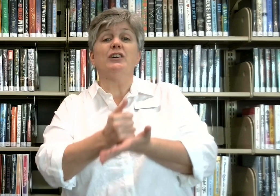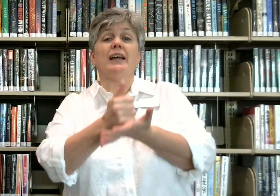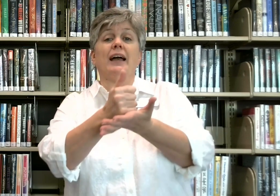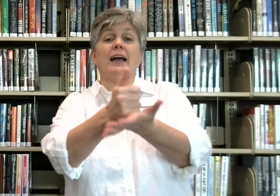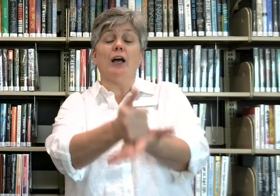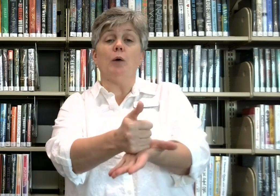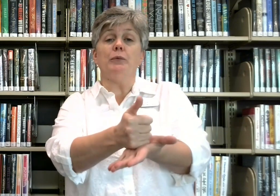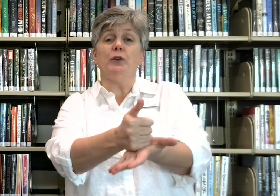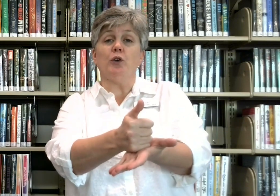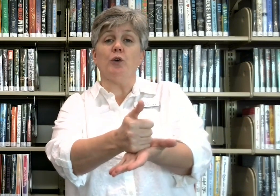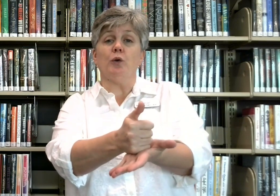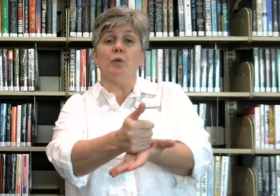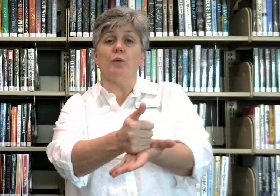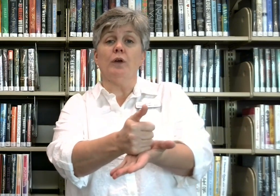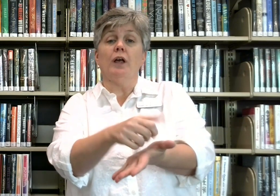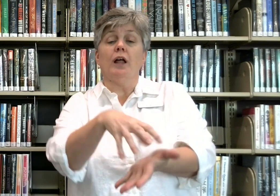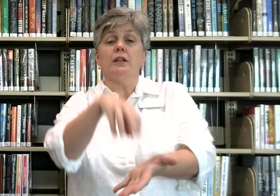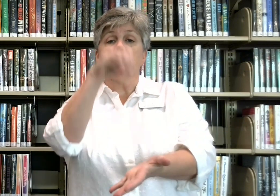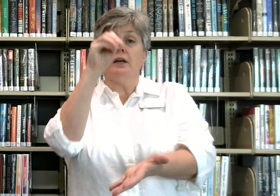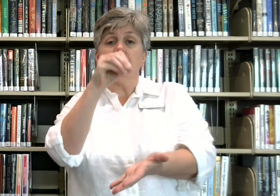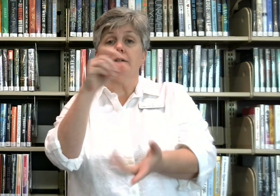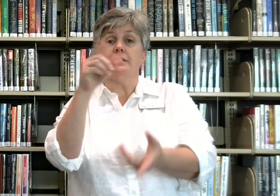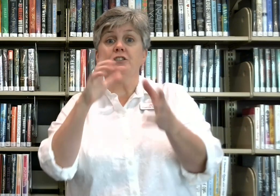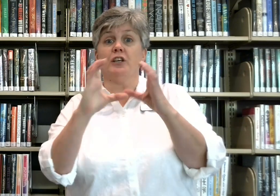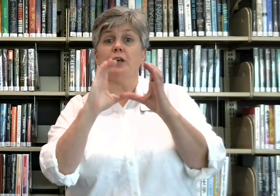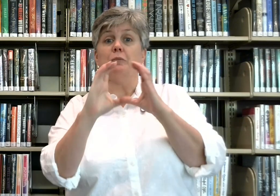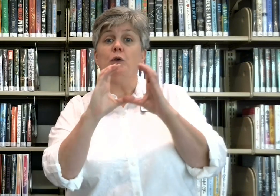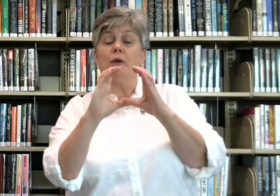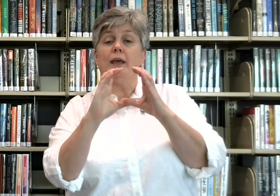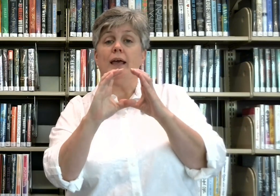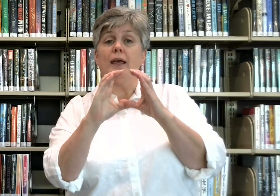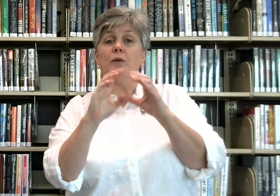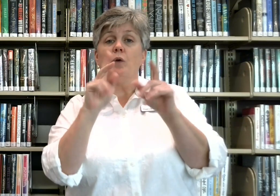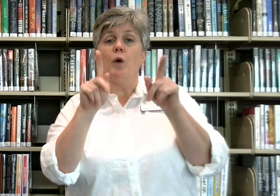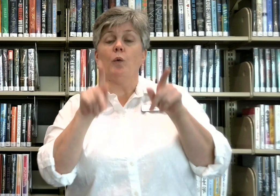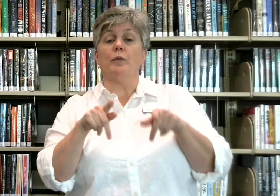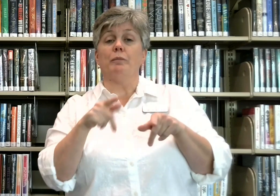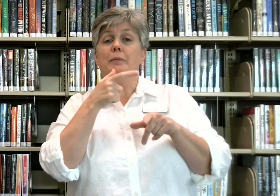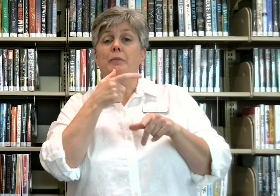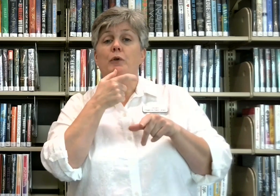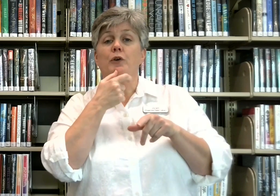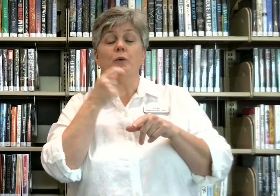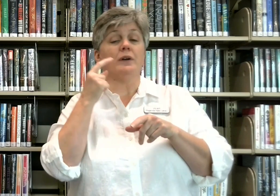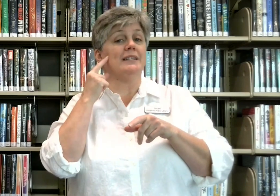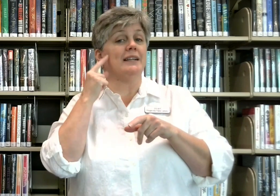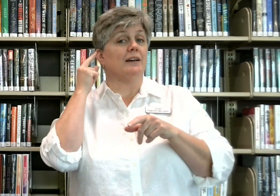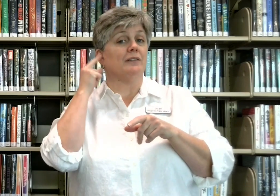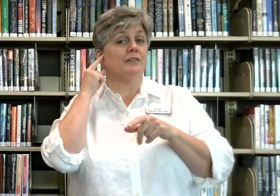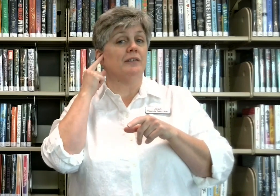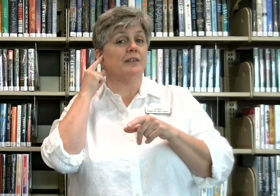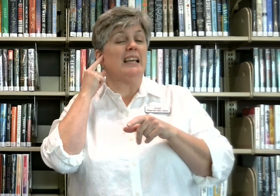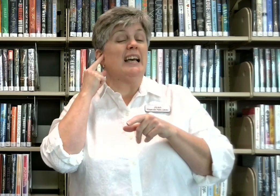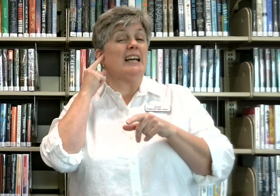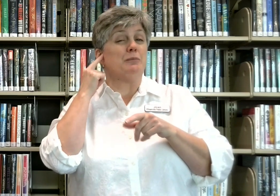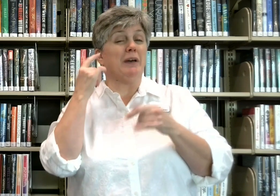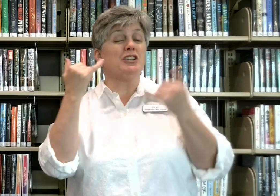to help you learn to communicate with people who are deaf, especially